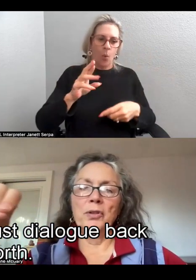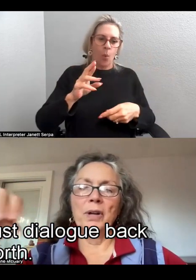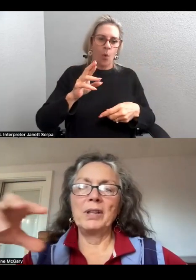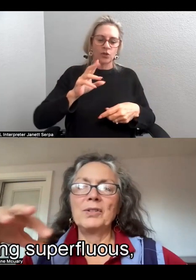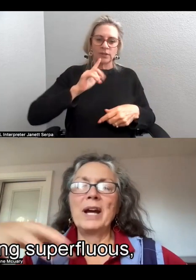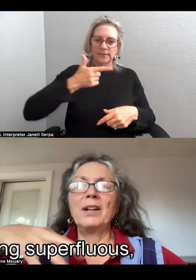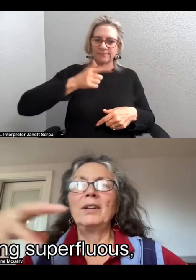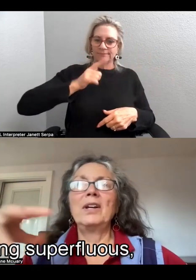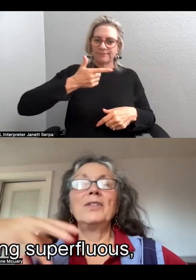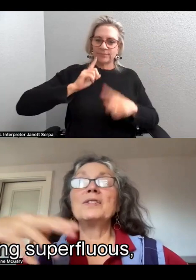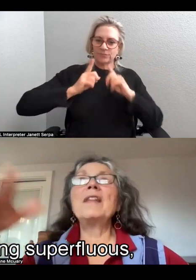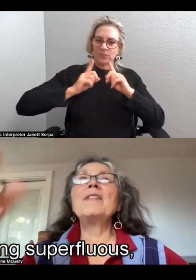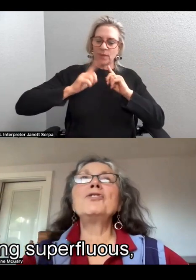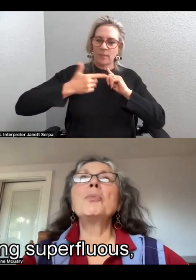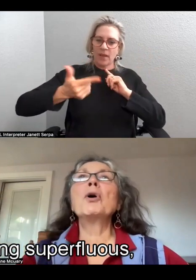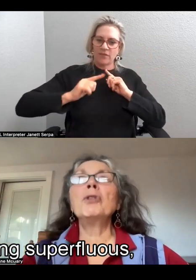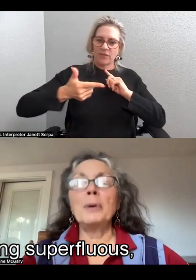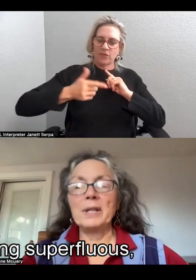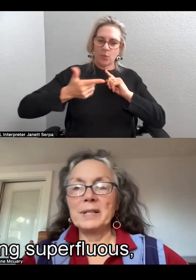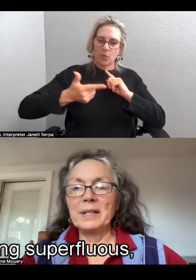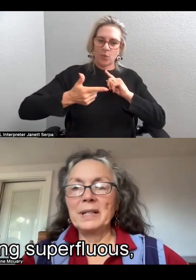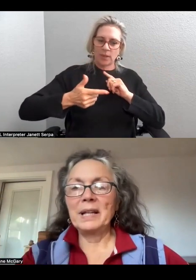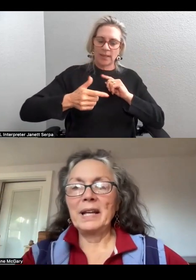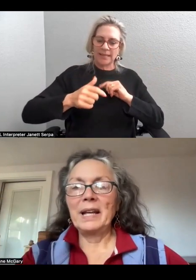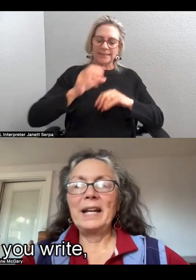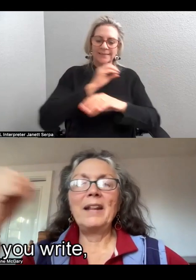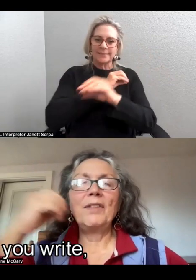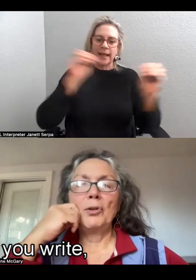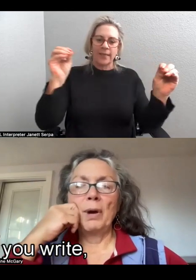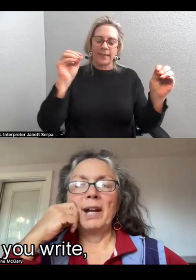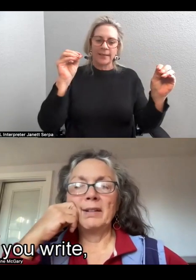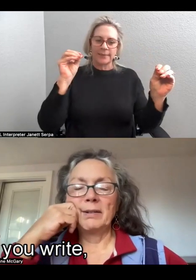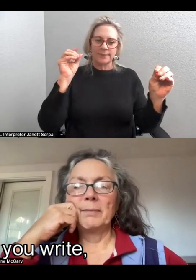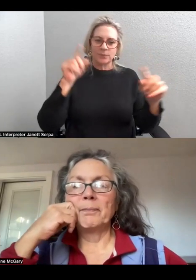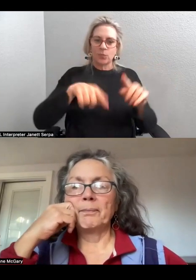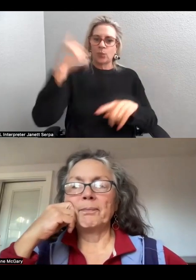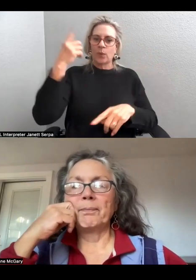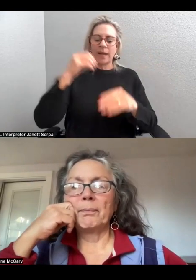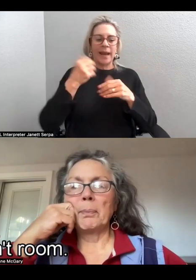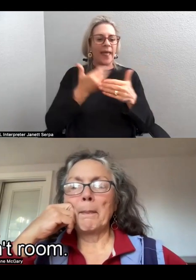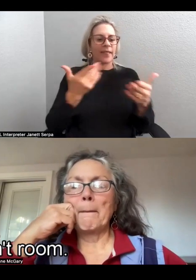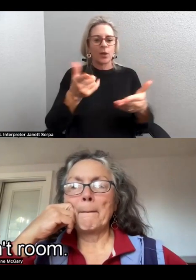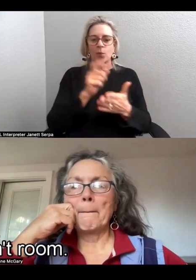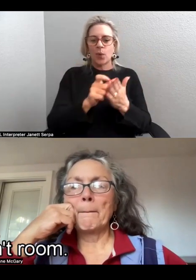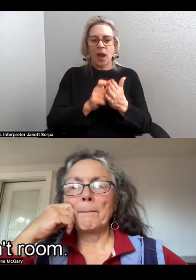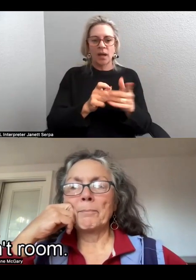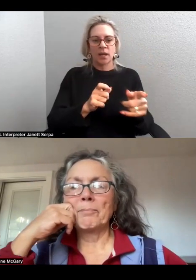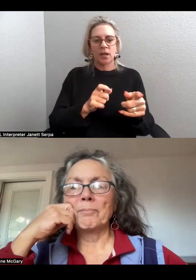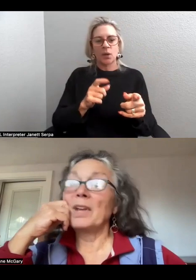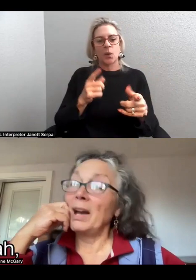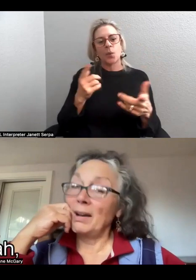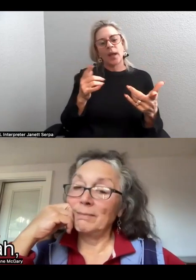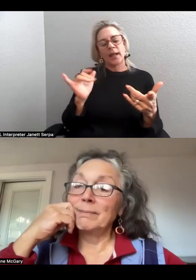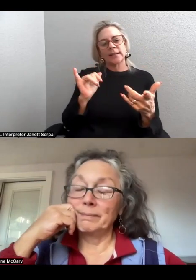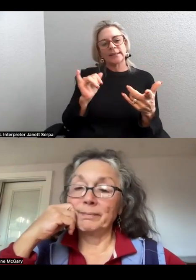back and forth. There's nothing superfluous in anything you write. There isn't room.